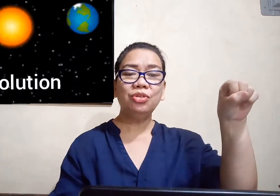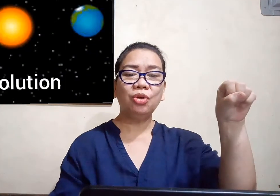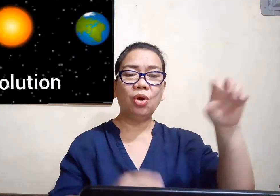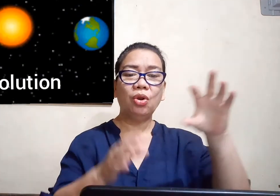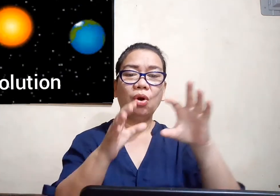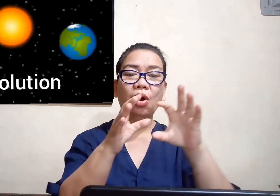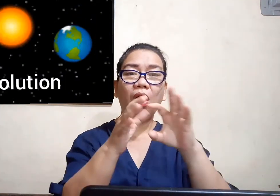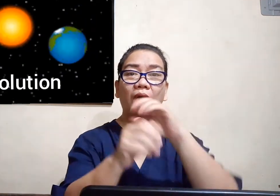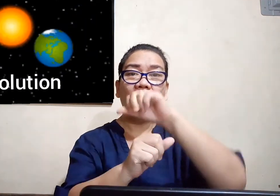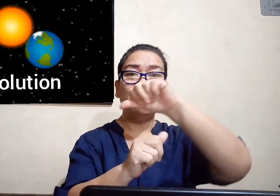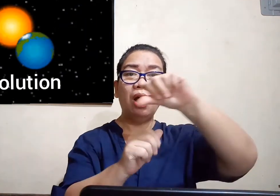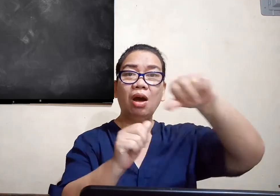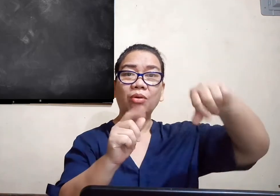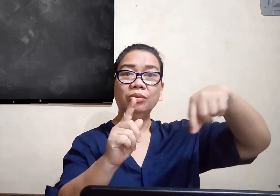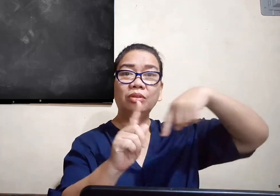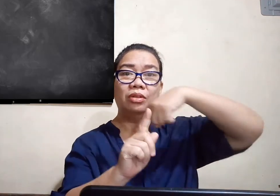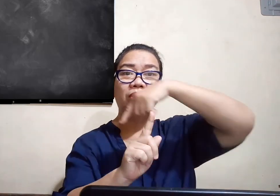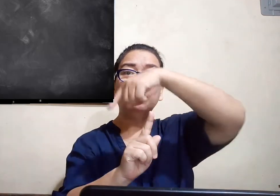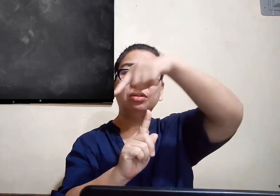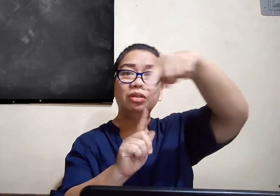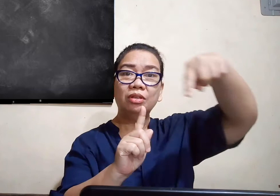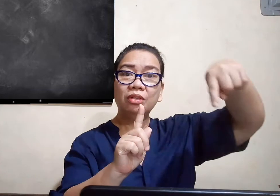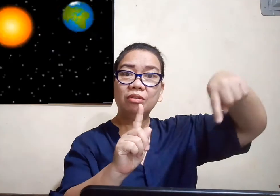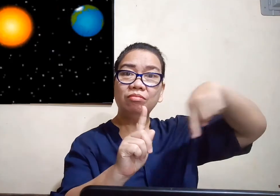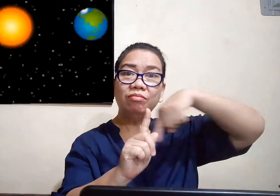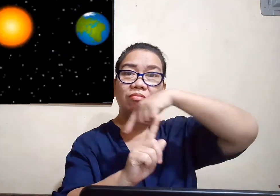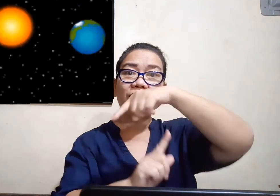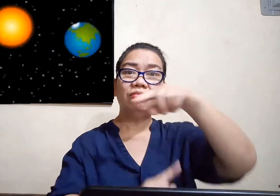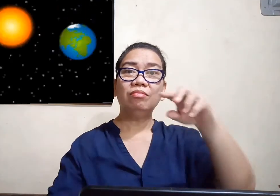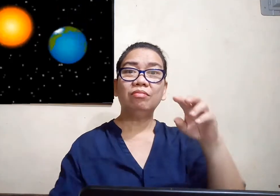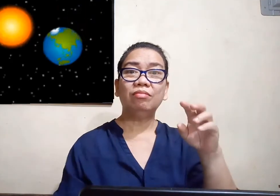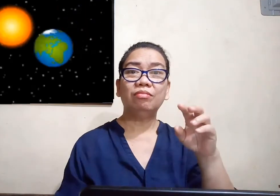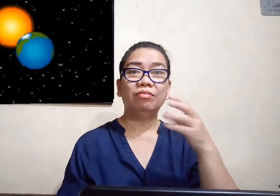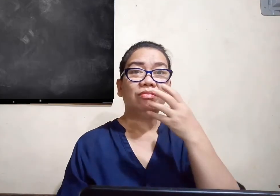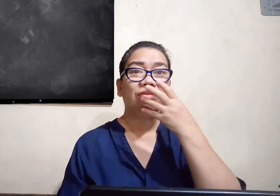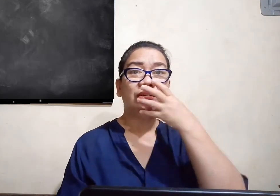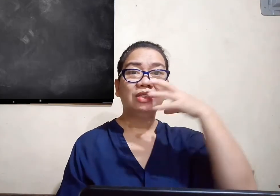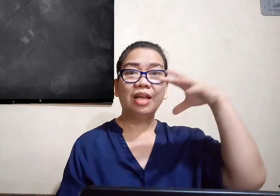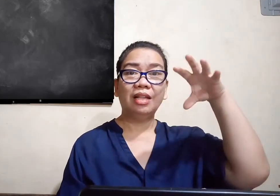around the Sun